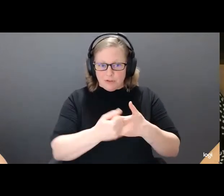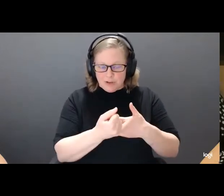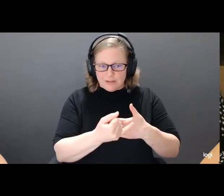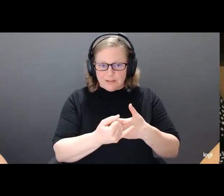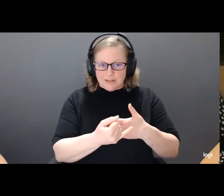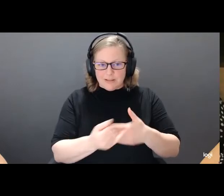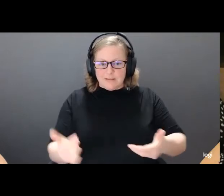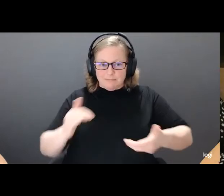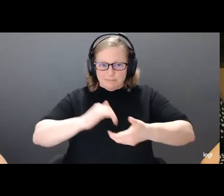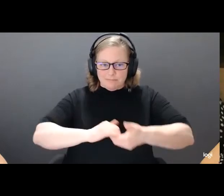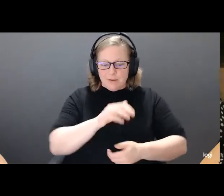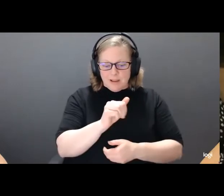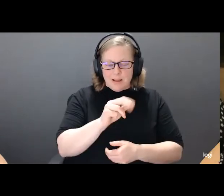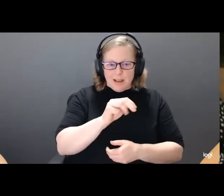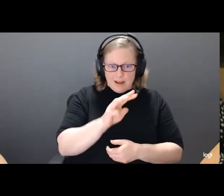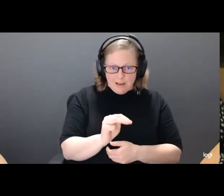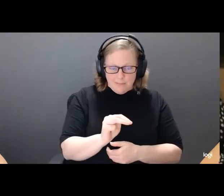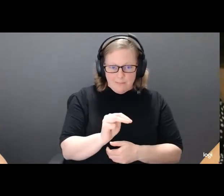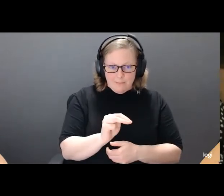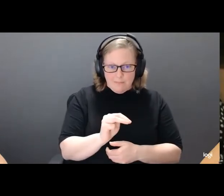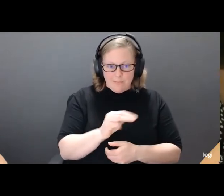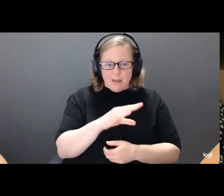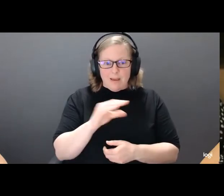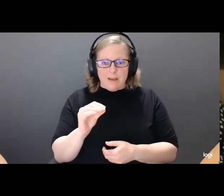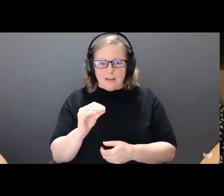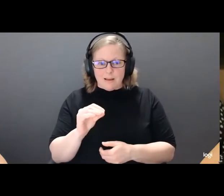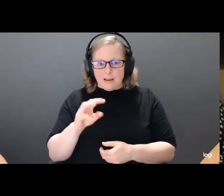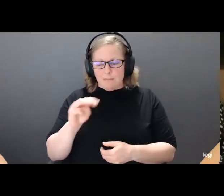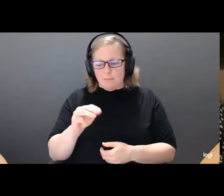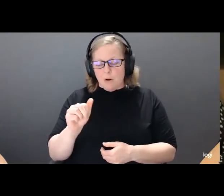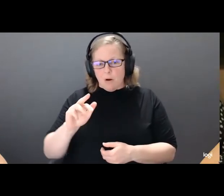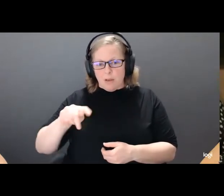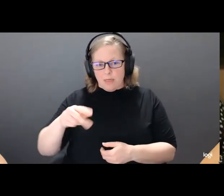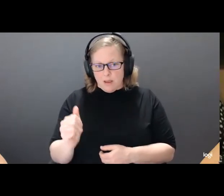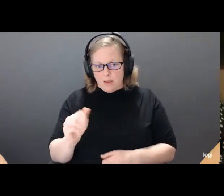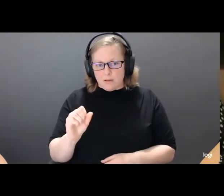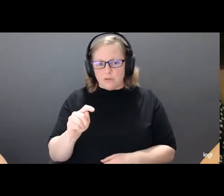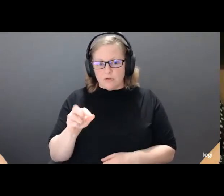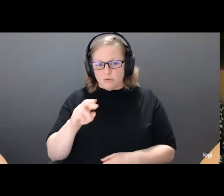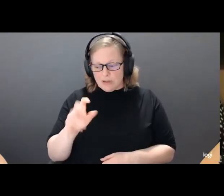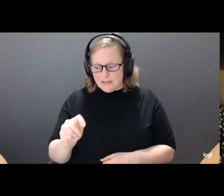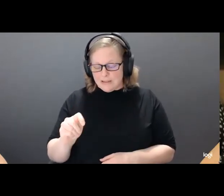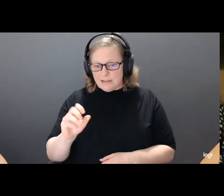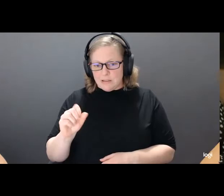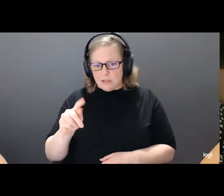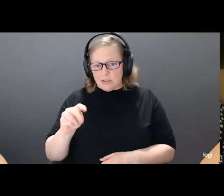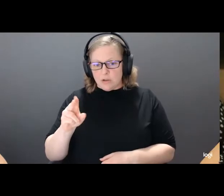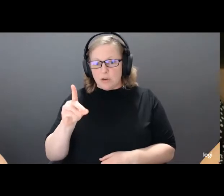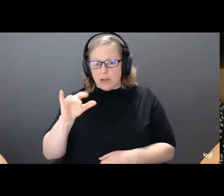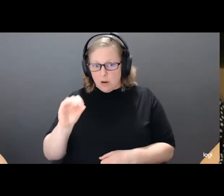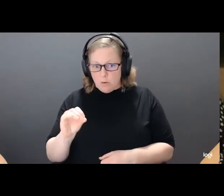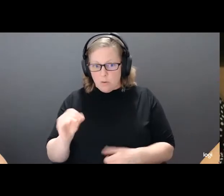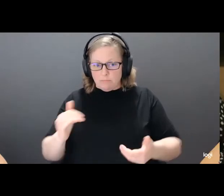Accessibility Network of Manitoba and Martha Street Studio. And it's a print of a